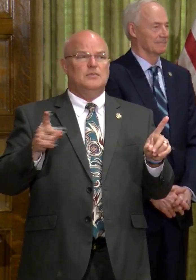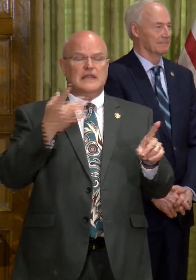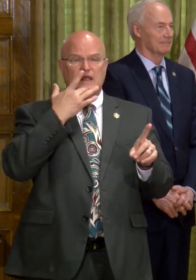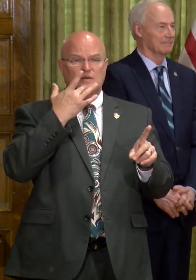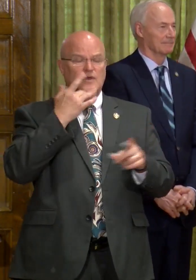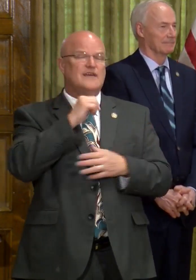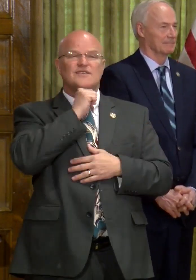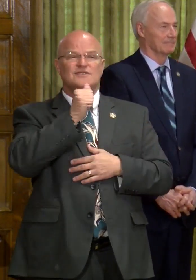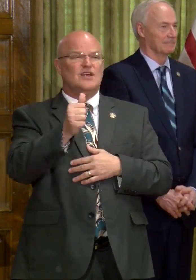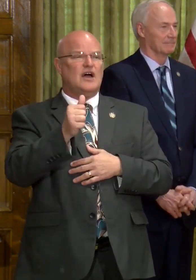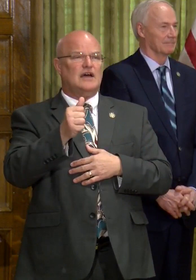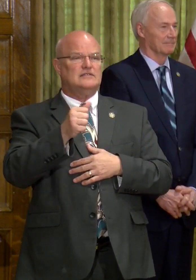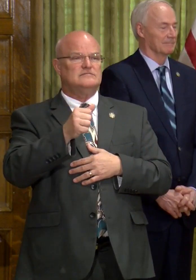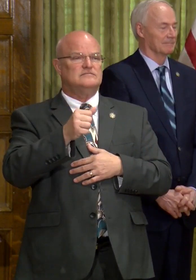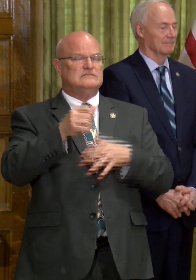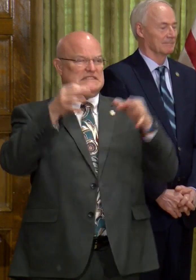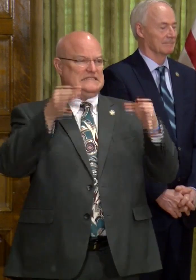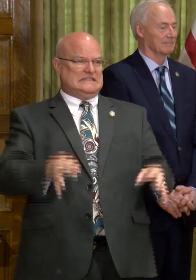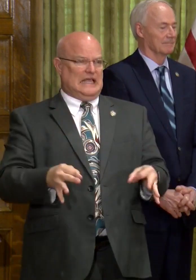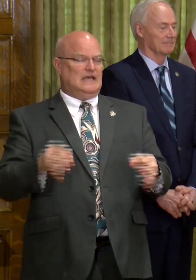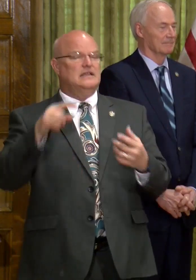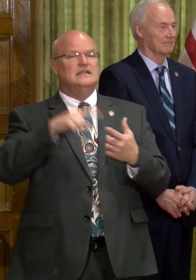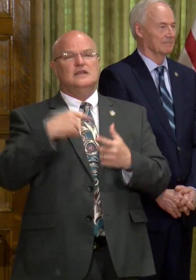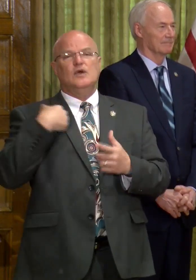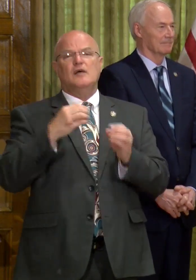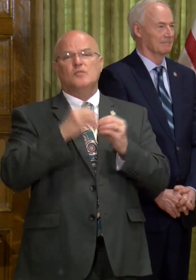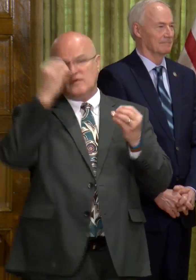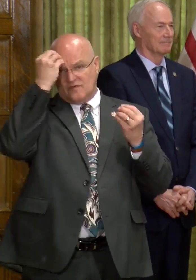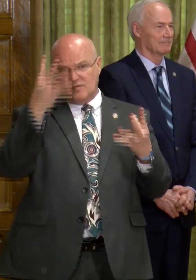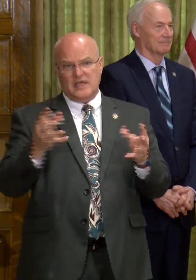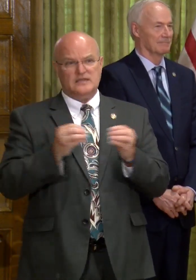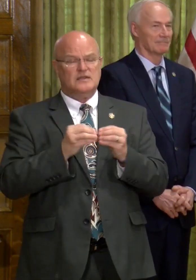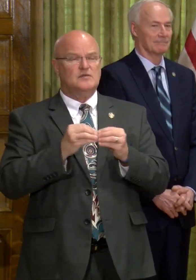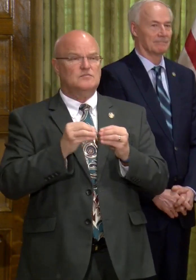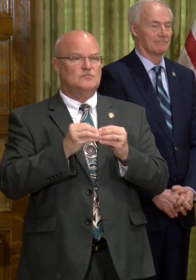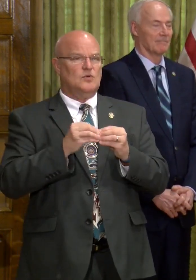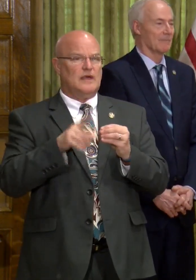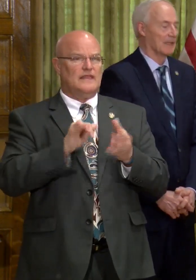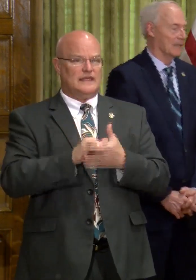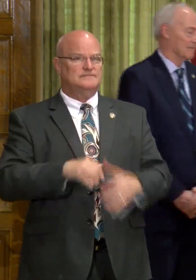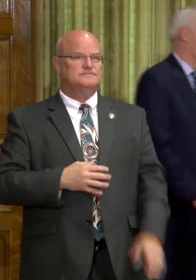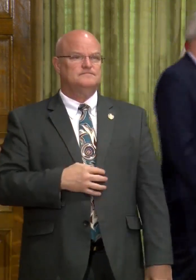rather not rule that out, you know, until we have more information, more time goes on.